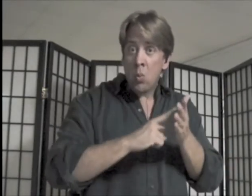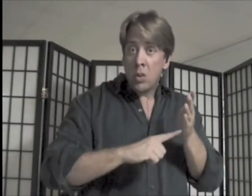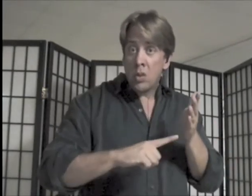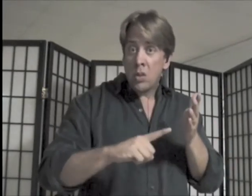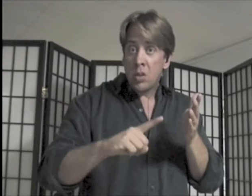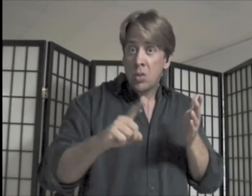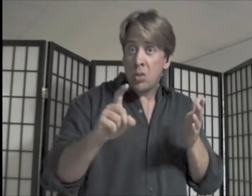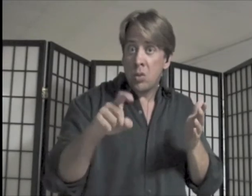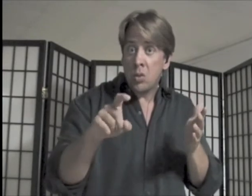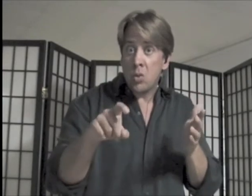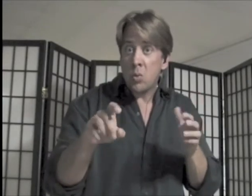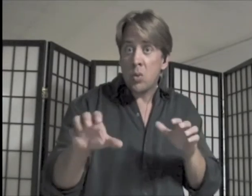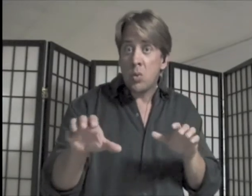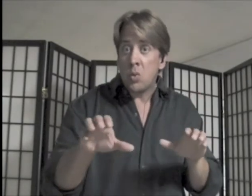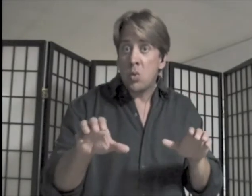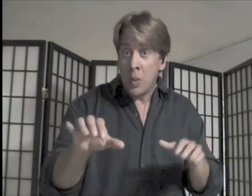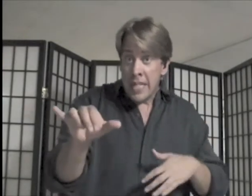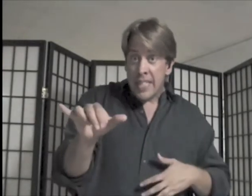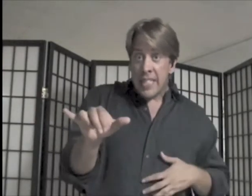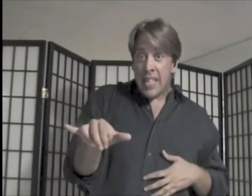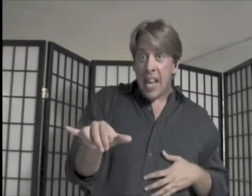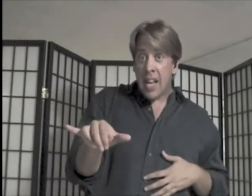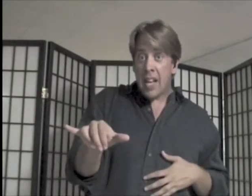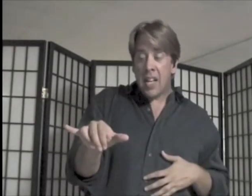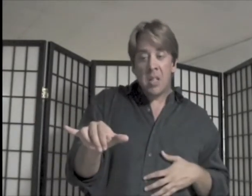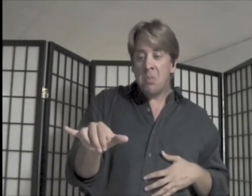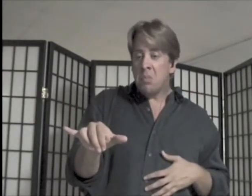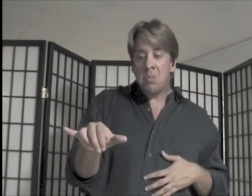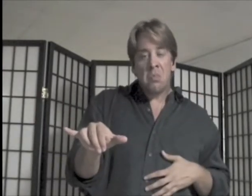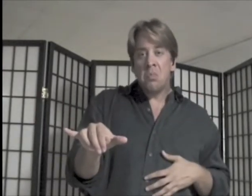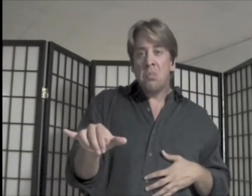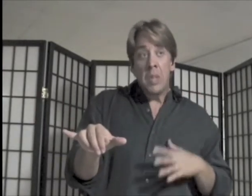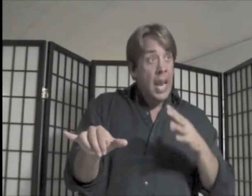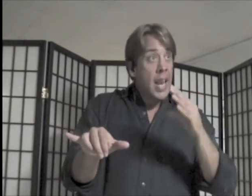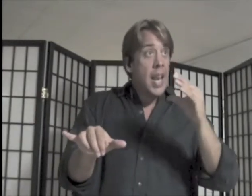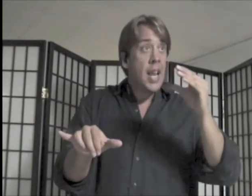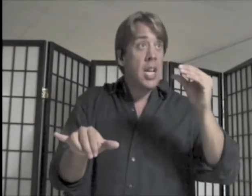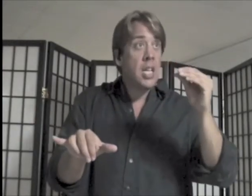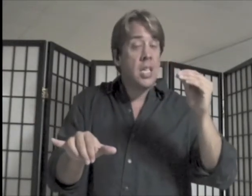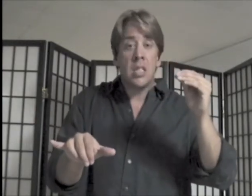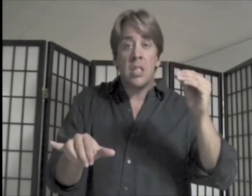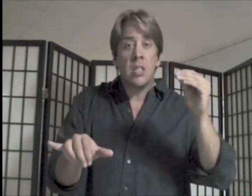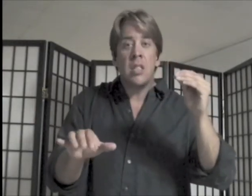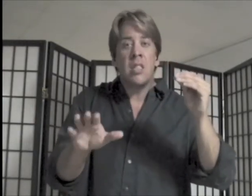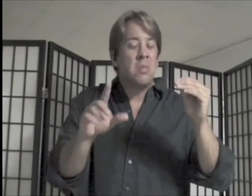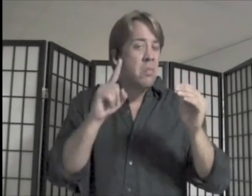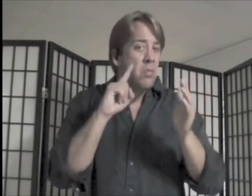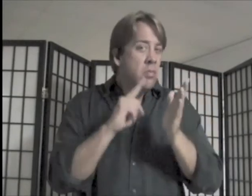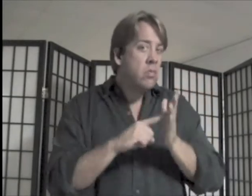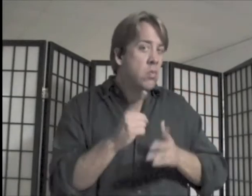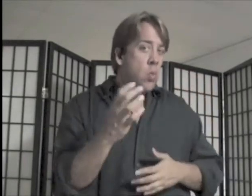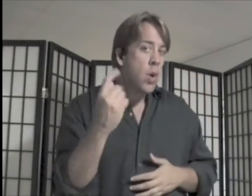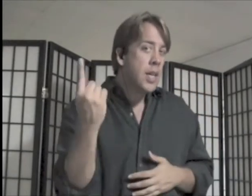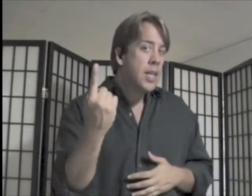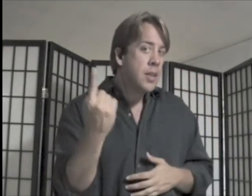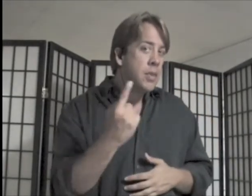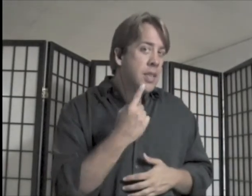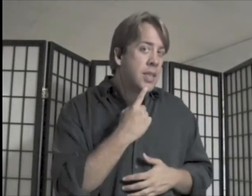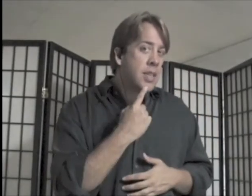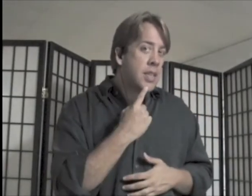stay, and you don't see What's on your mind, baby,